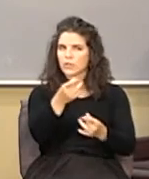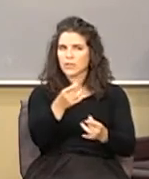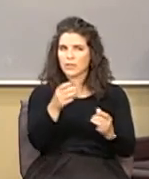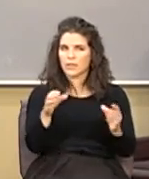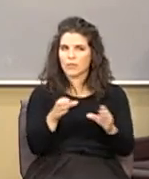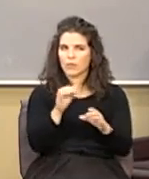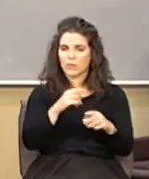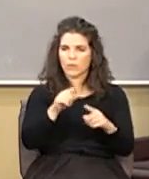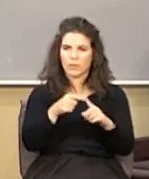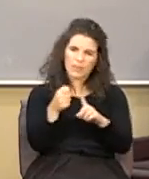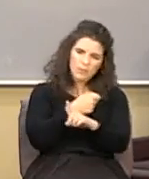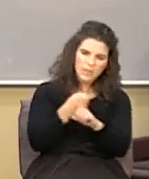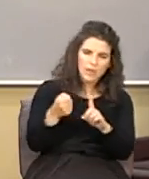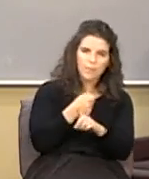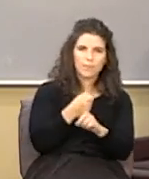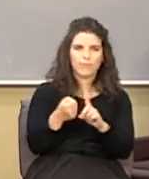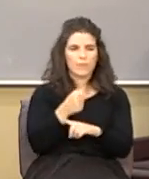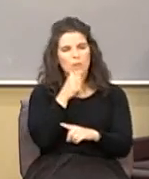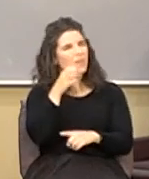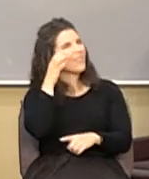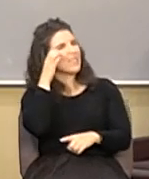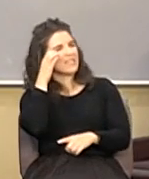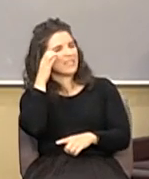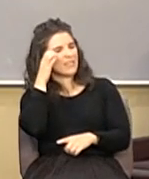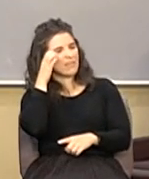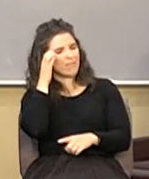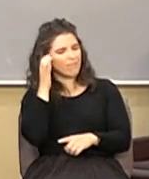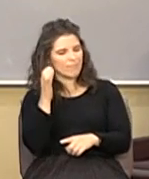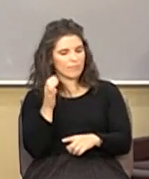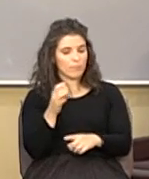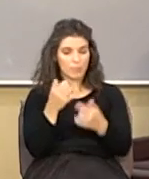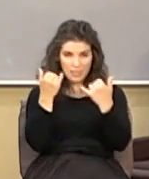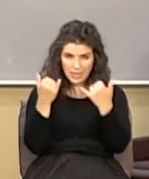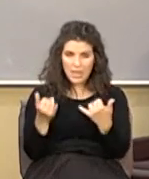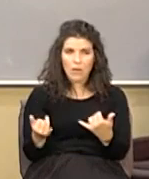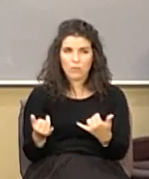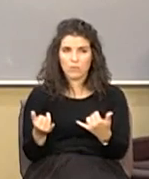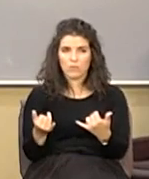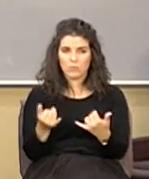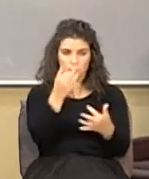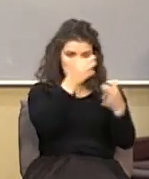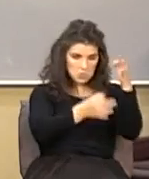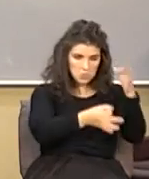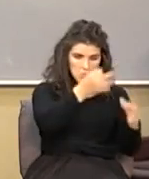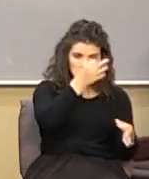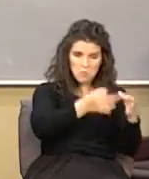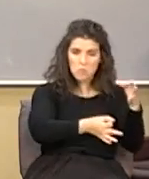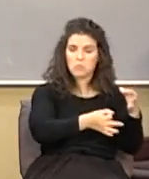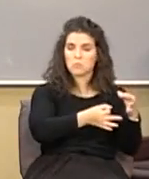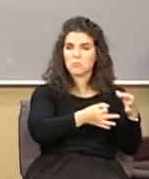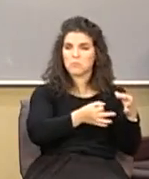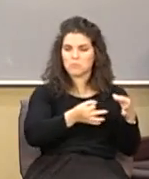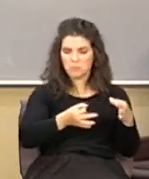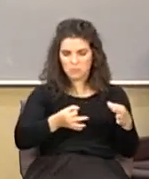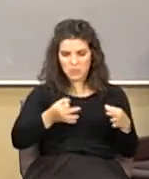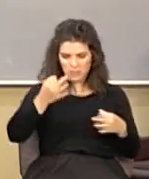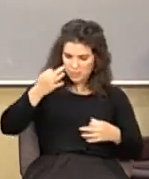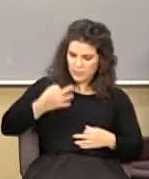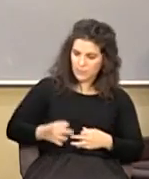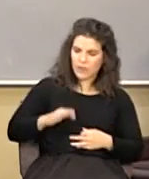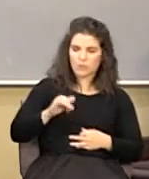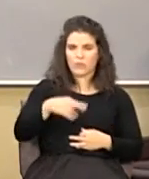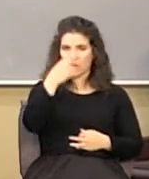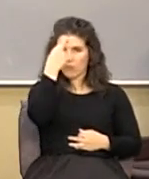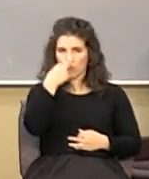was getting beat up they wouldn't have listened then but now when the court comes to session he takes advantage